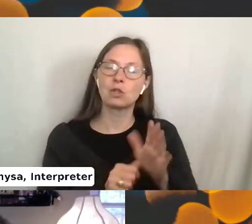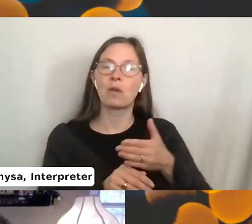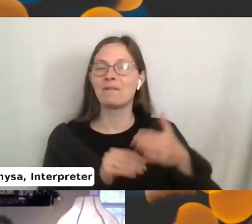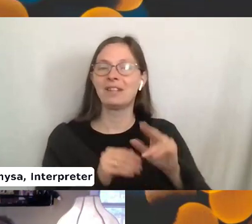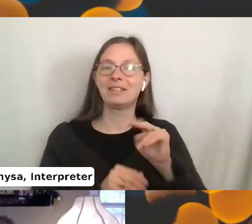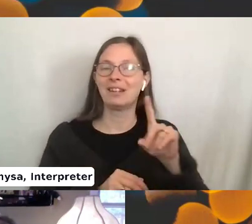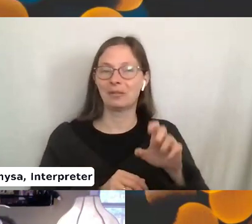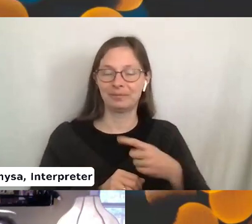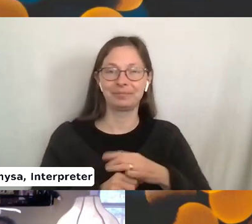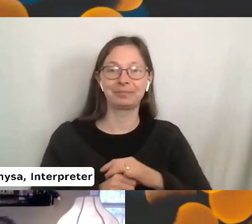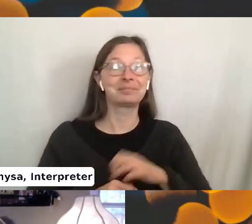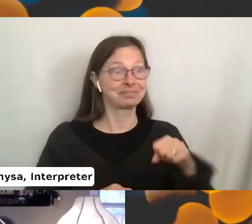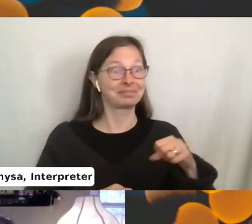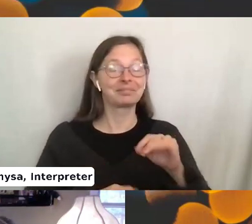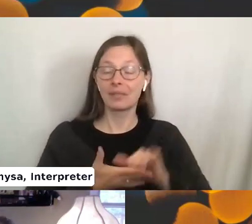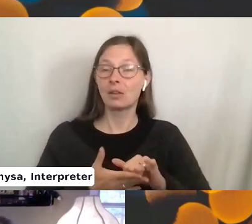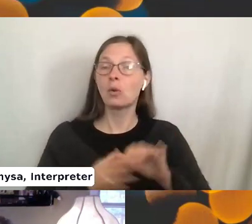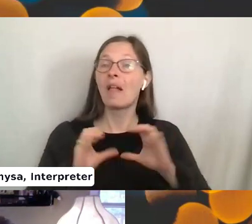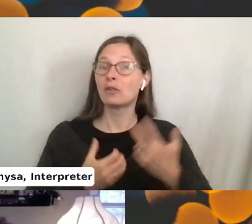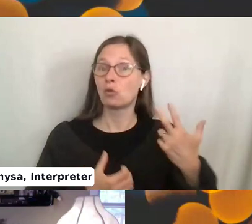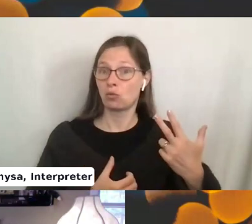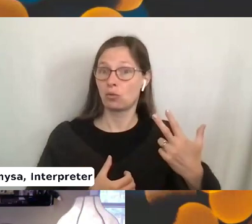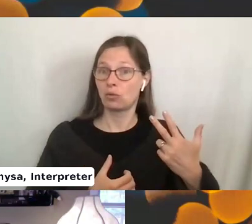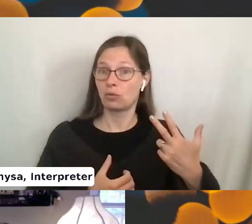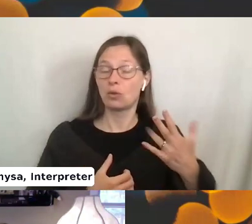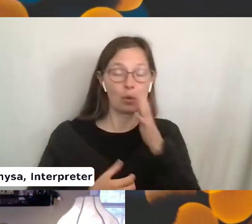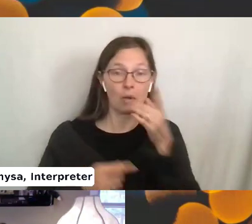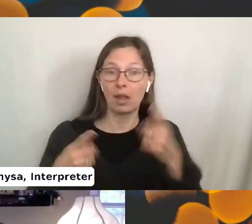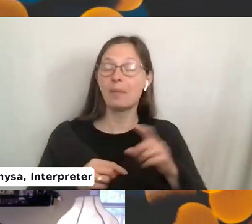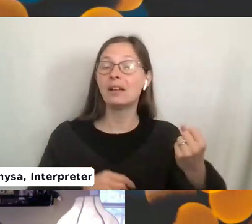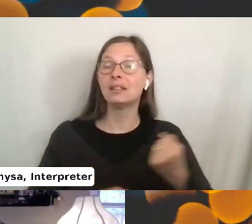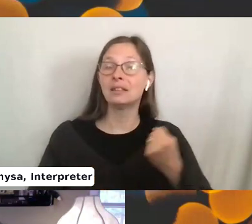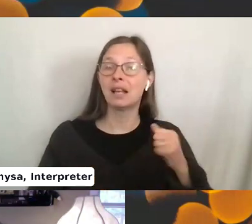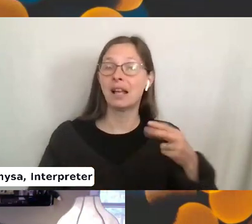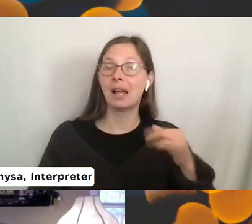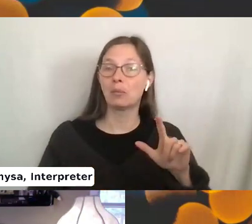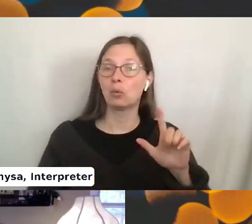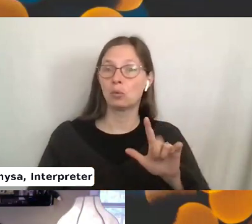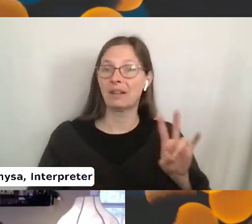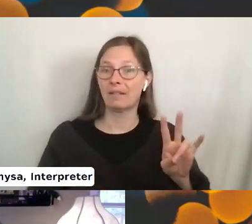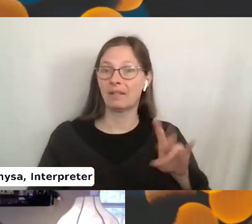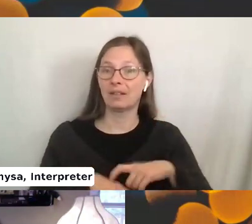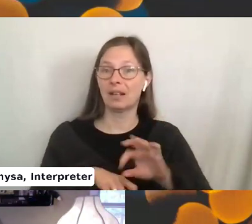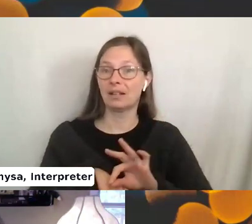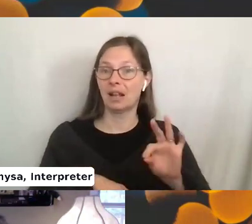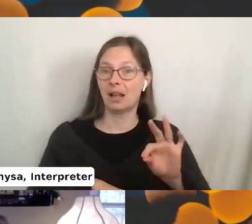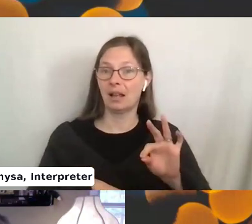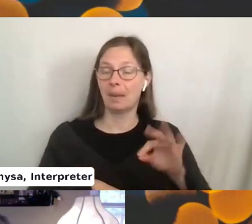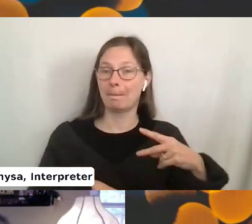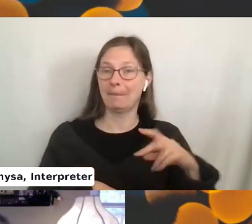One of these. that, so class three will be happening Saturday, April 27th at 9 a.m. Pacific,